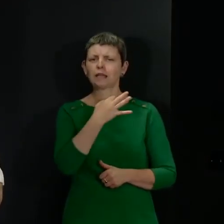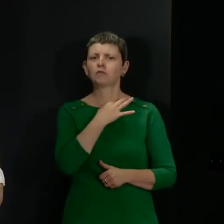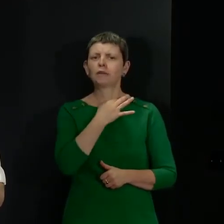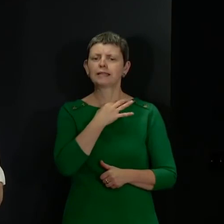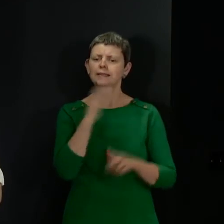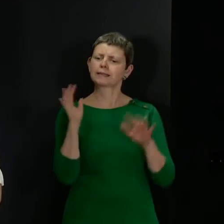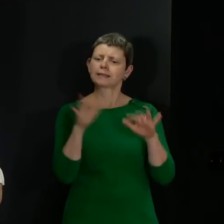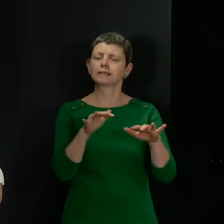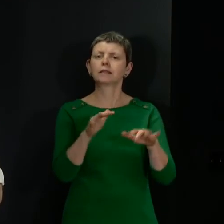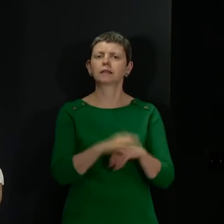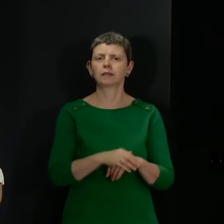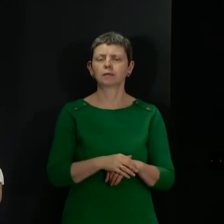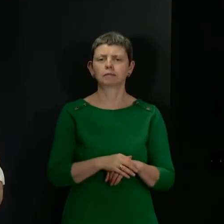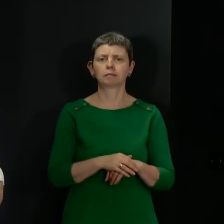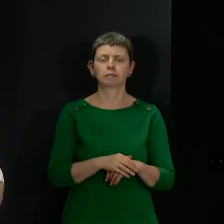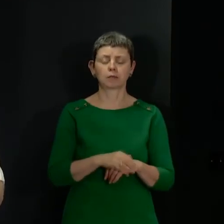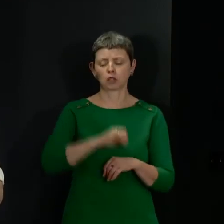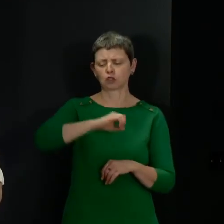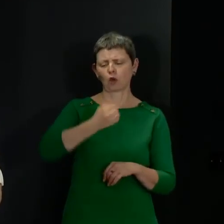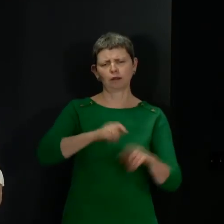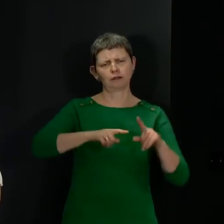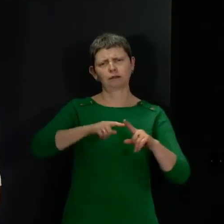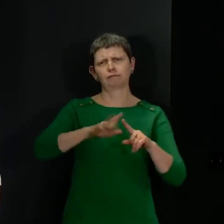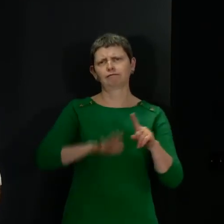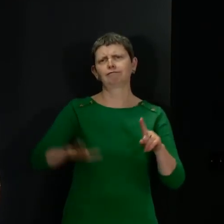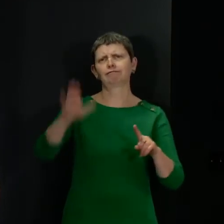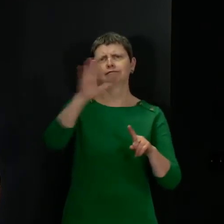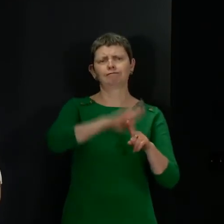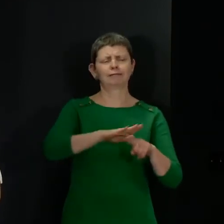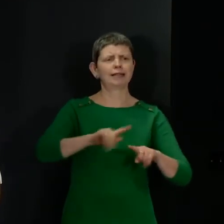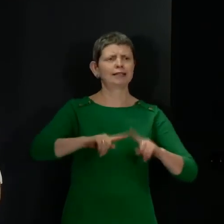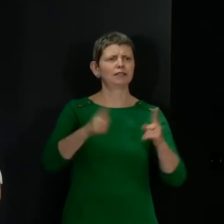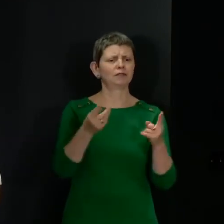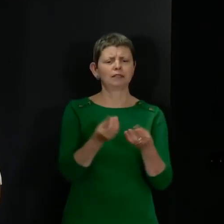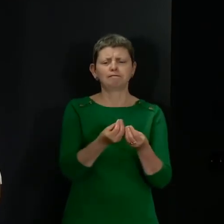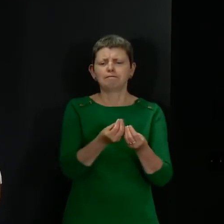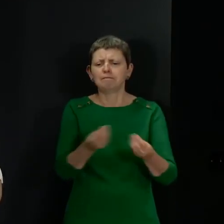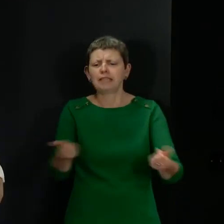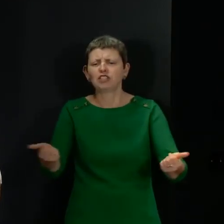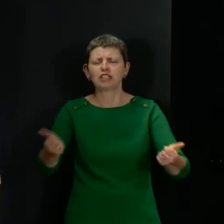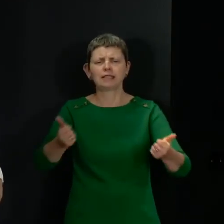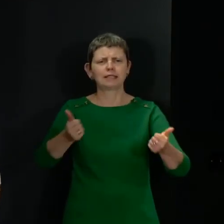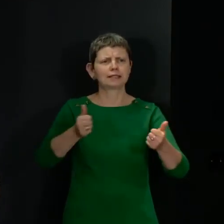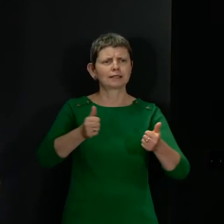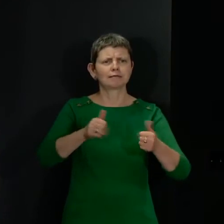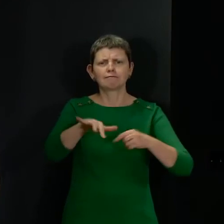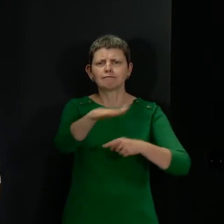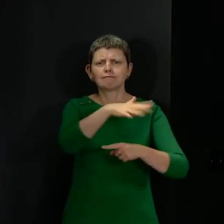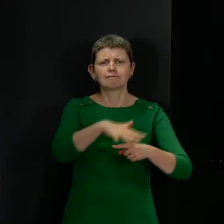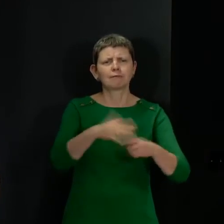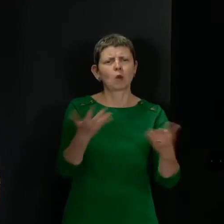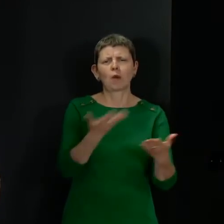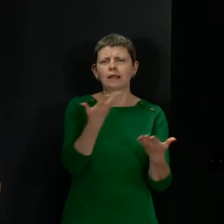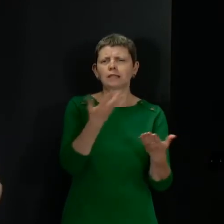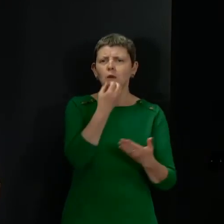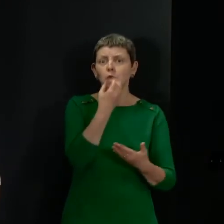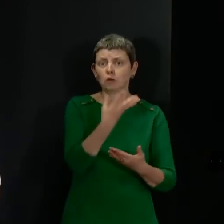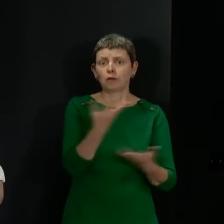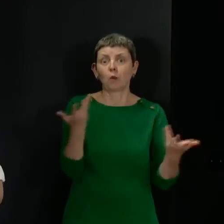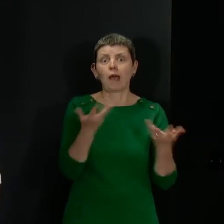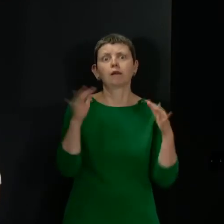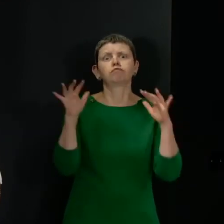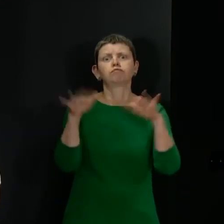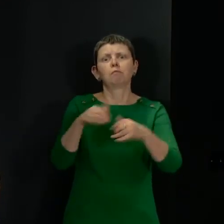a very diverse country. We know there are different beaches, locations, beauty spots. So therefore, they will know, working